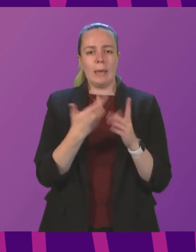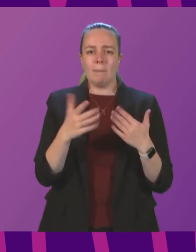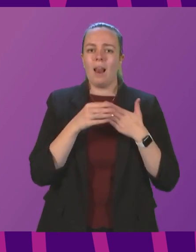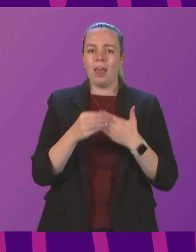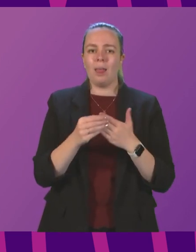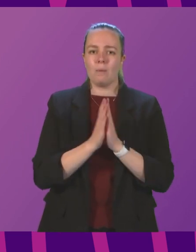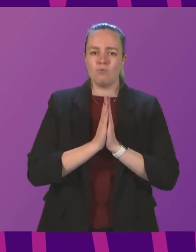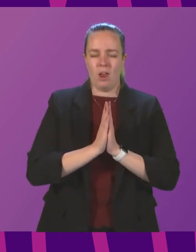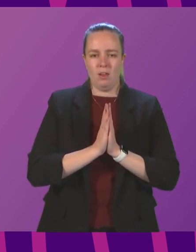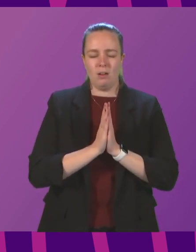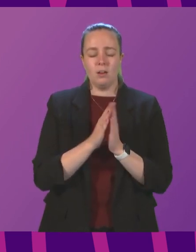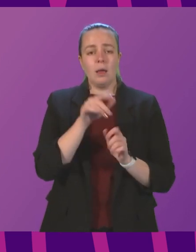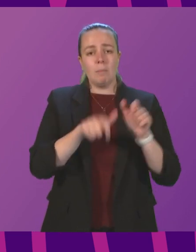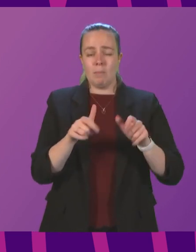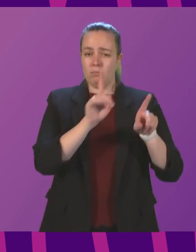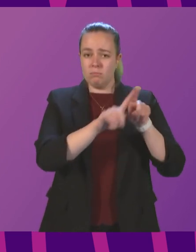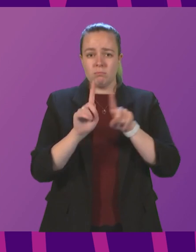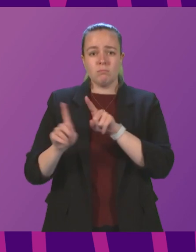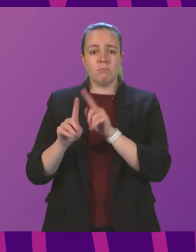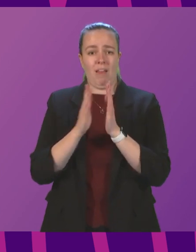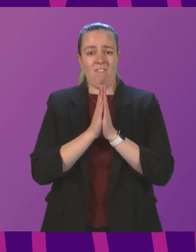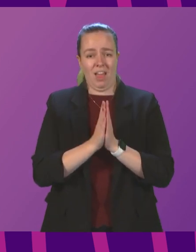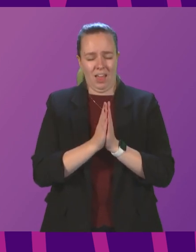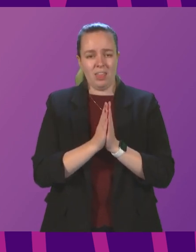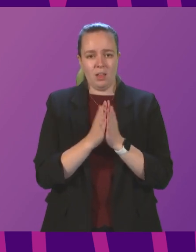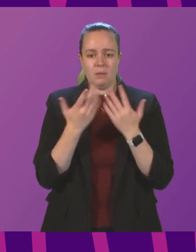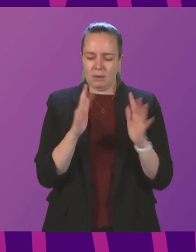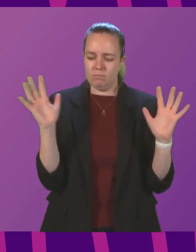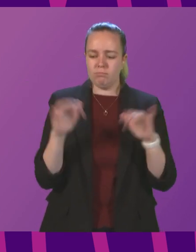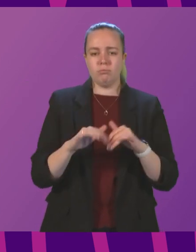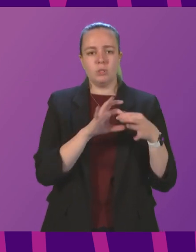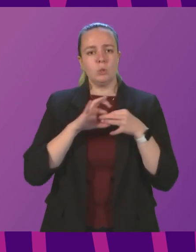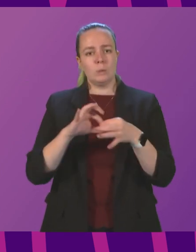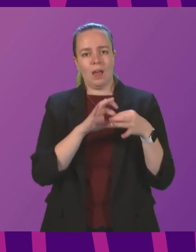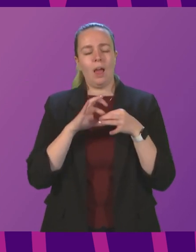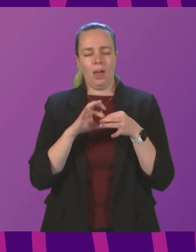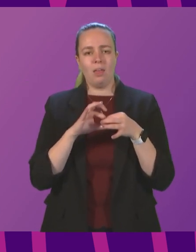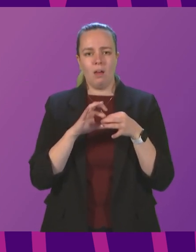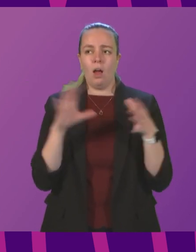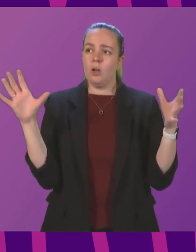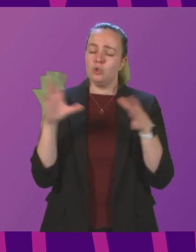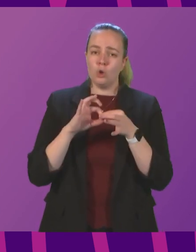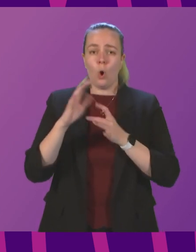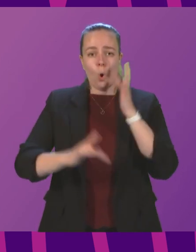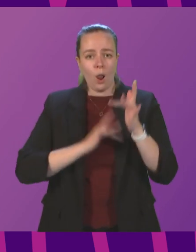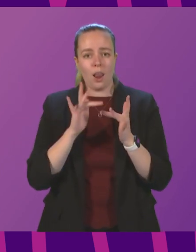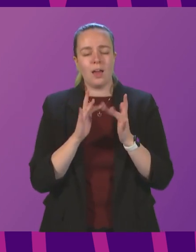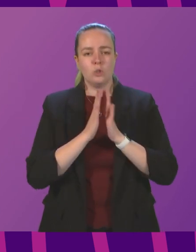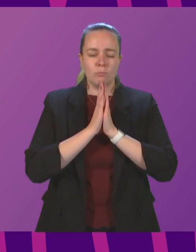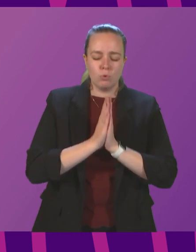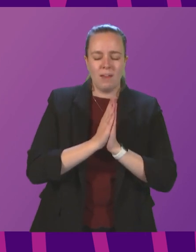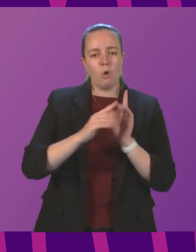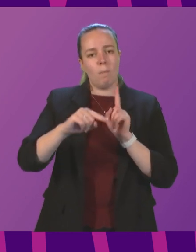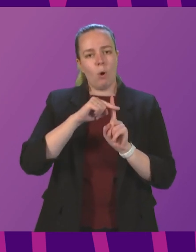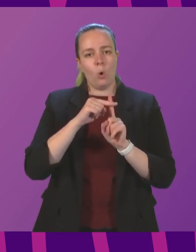People of all faiths and none came together in person and joined us online to pray for a positive